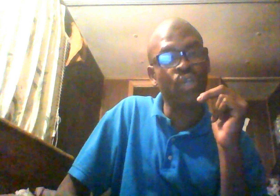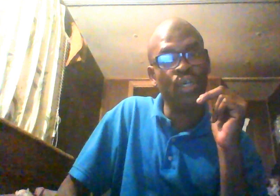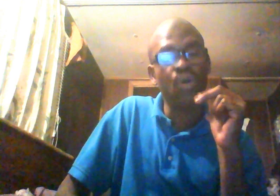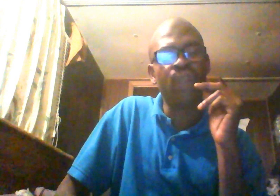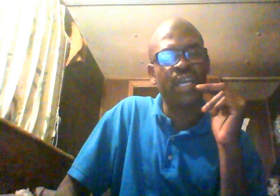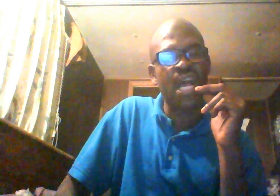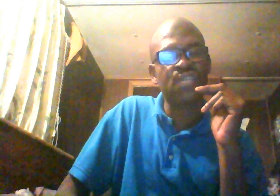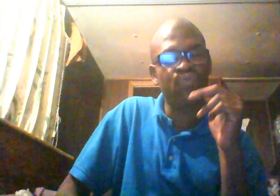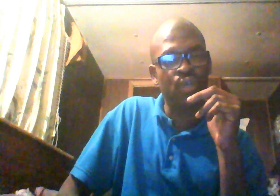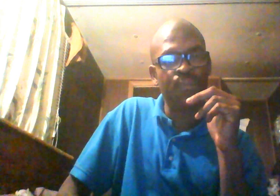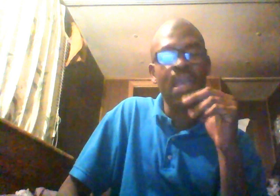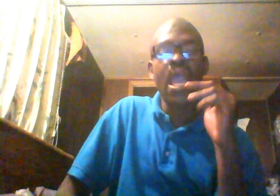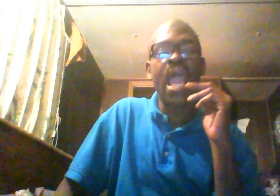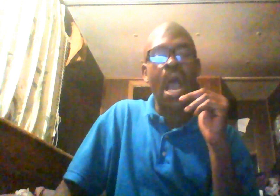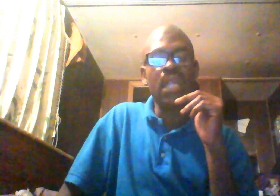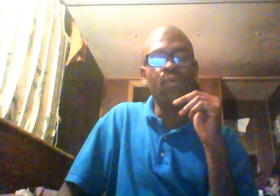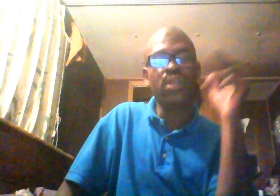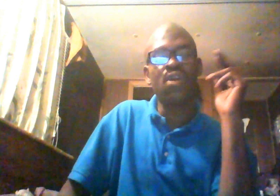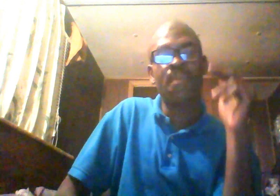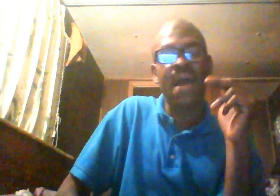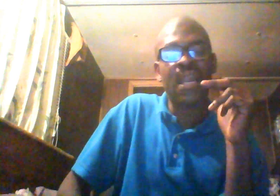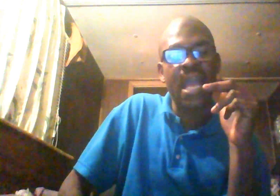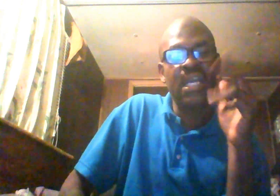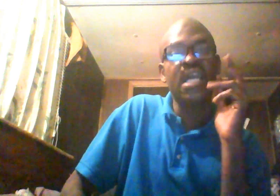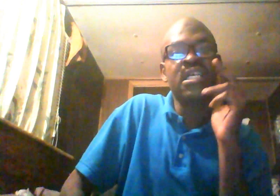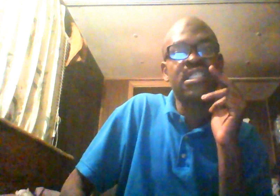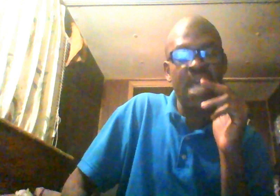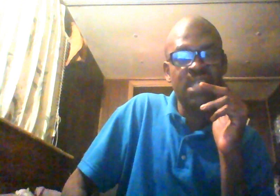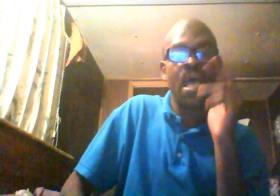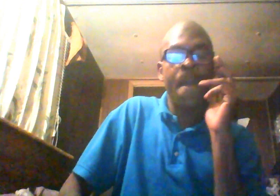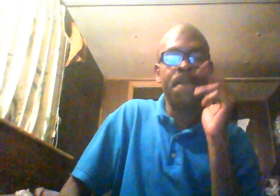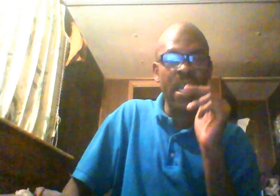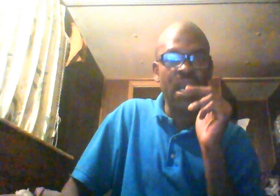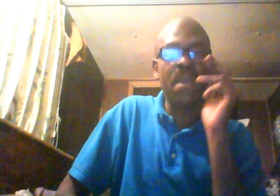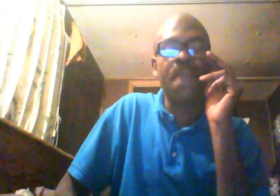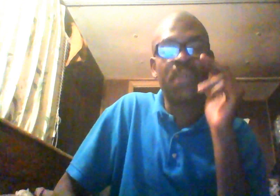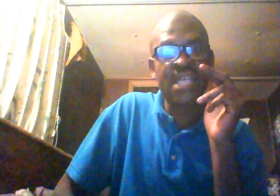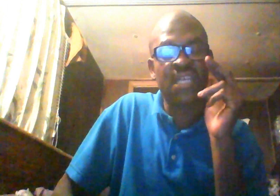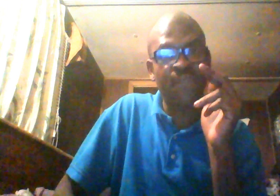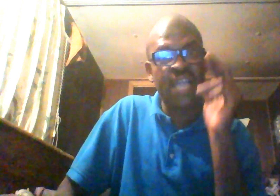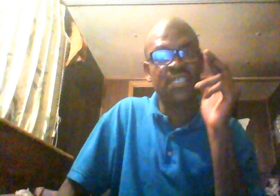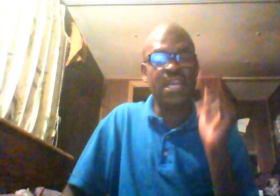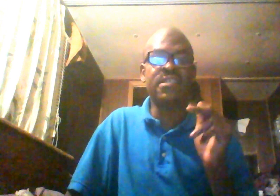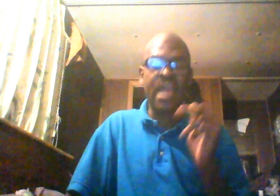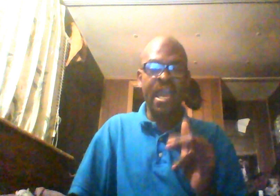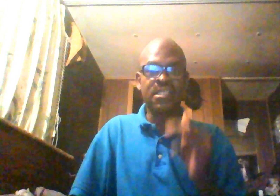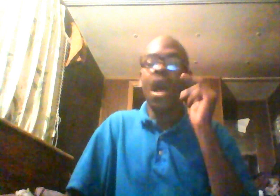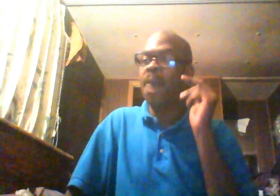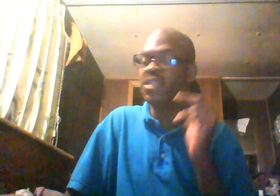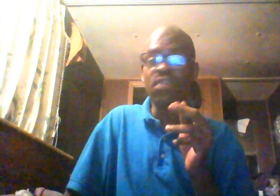Real recognize real. And, Hollywood is all about lighting, sets, makeup, and plastic face, titties, and ass. I'm going to tell you